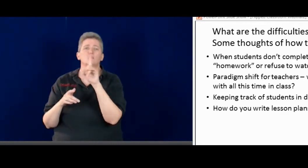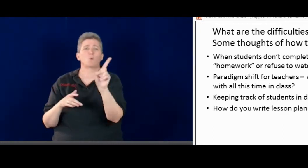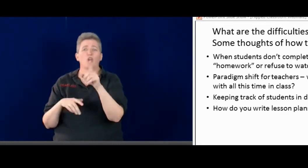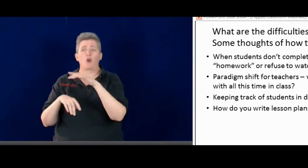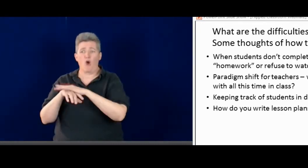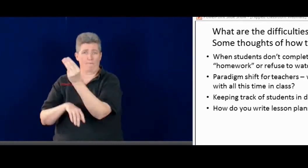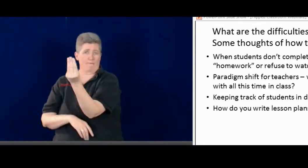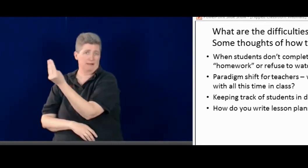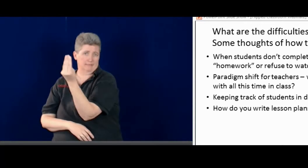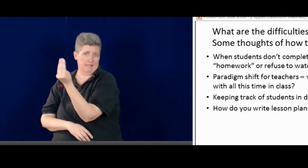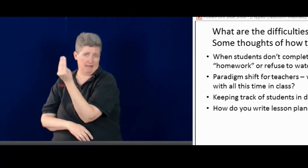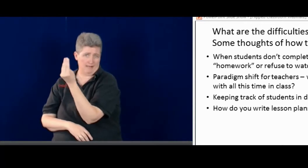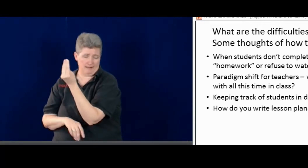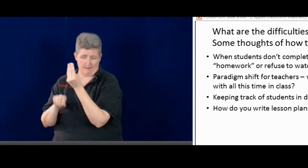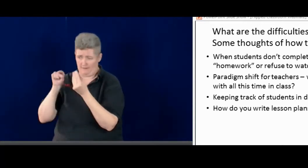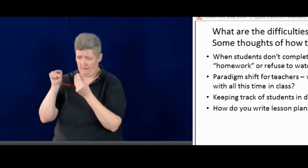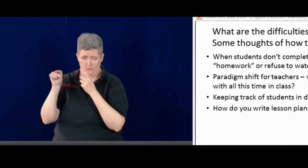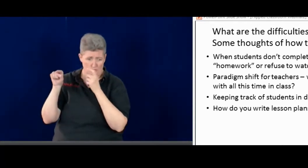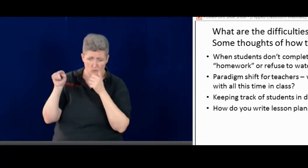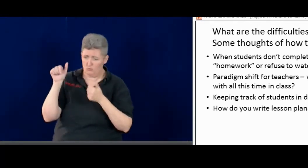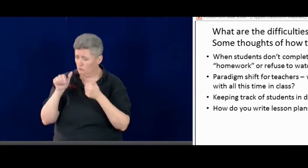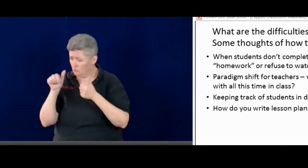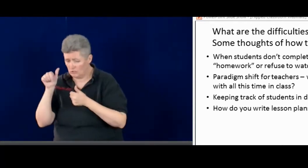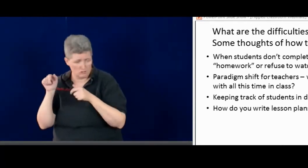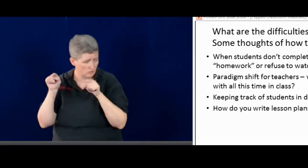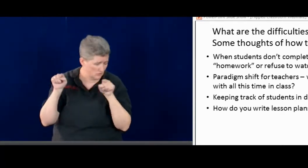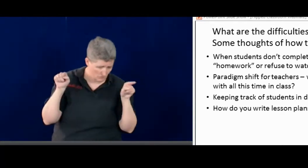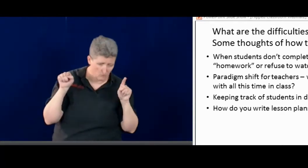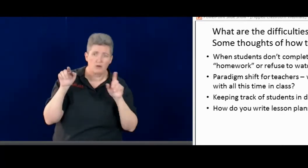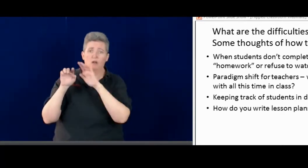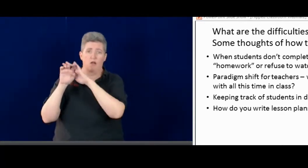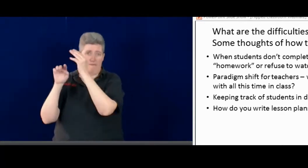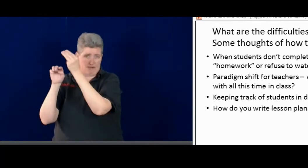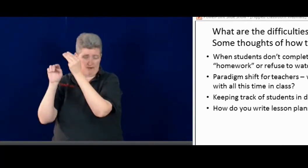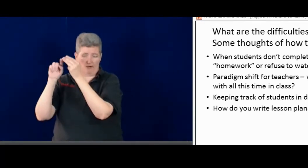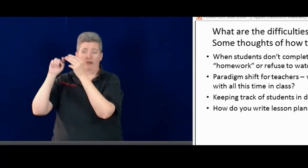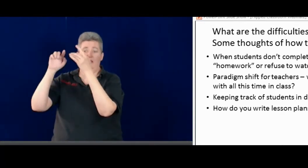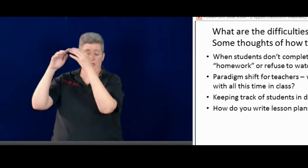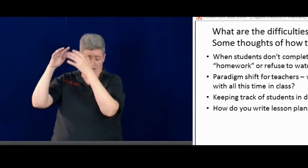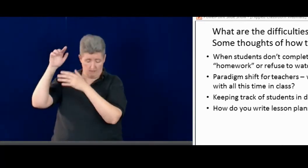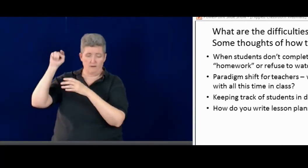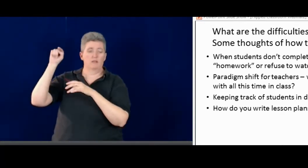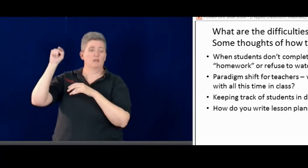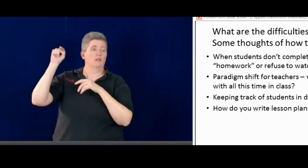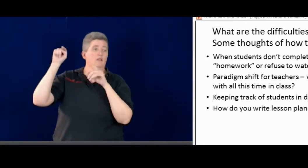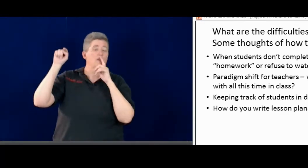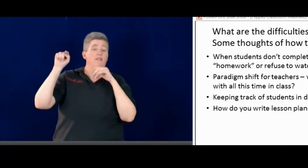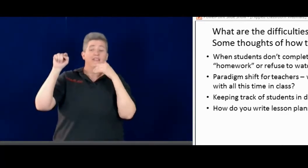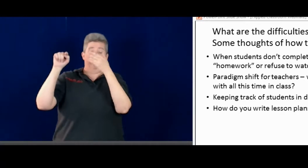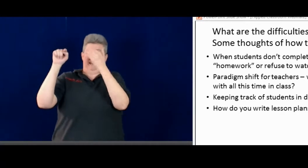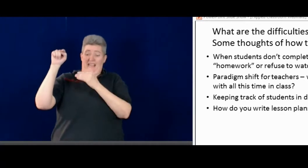a calendar. And I put down who's where on Monday. I get that all figured out.